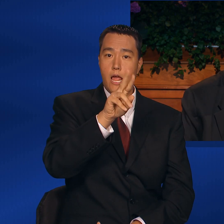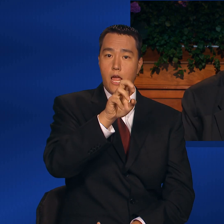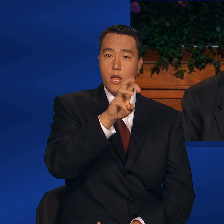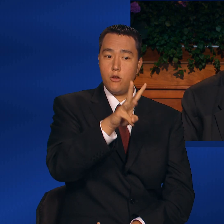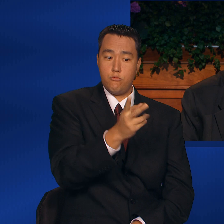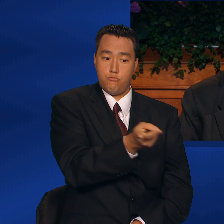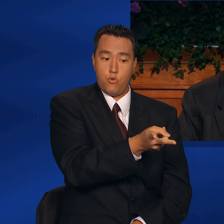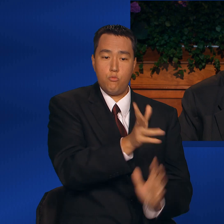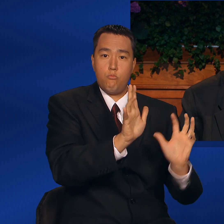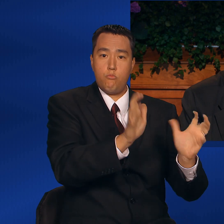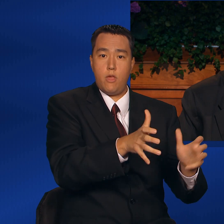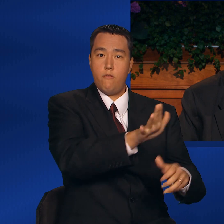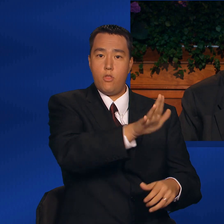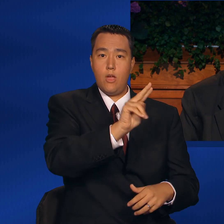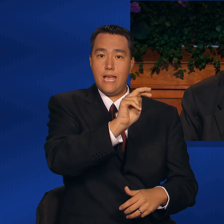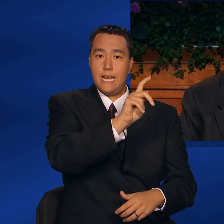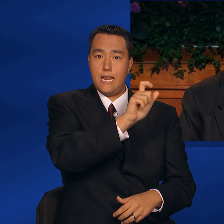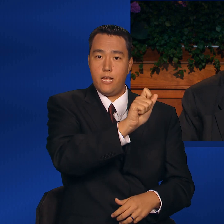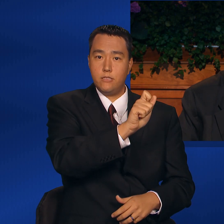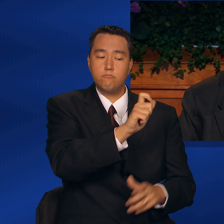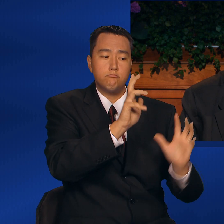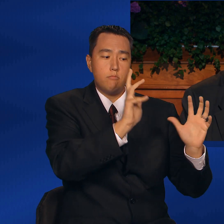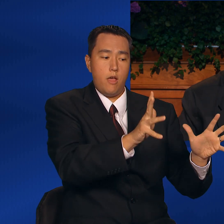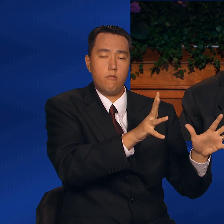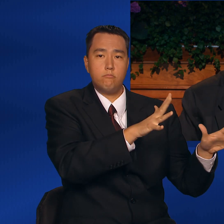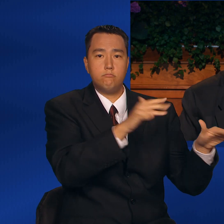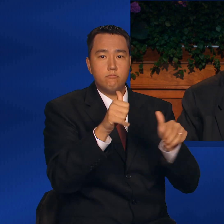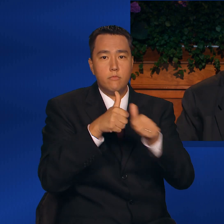forsook their nets and followed him.